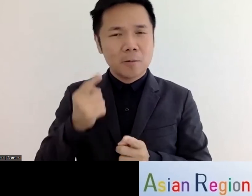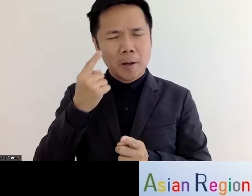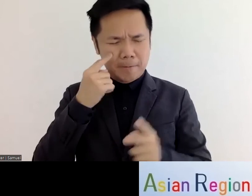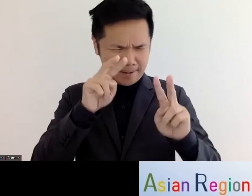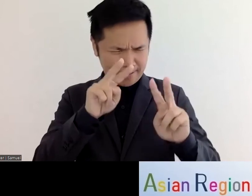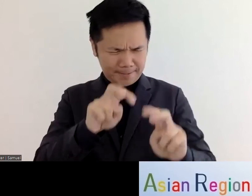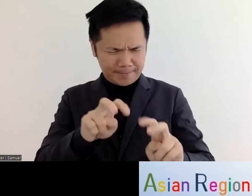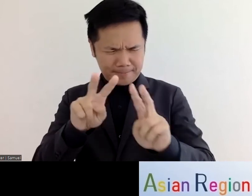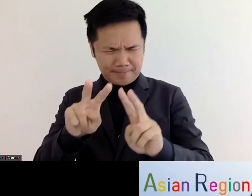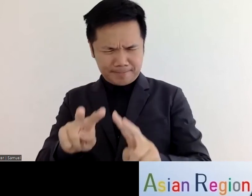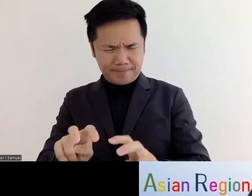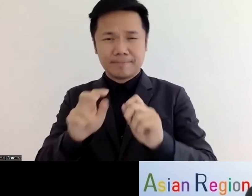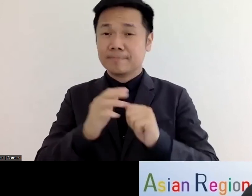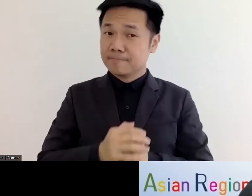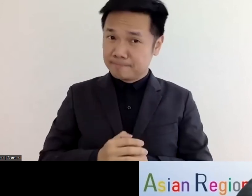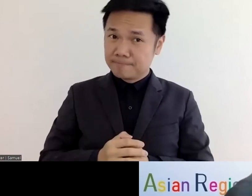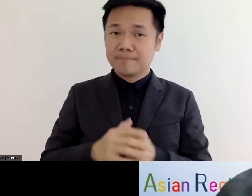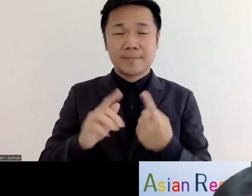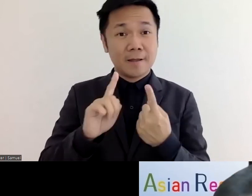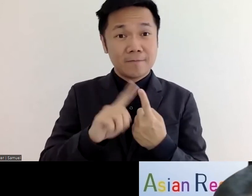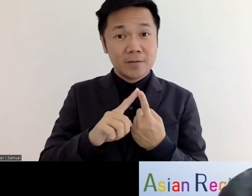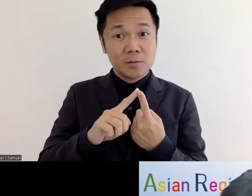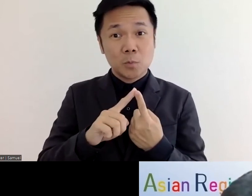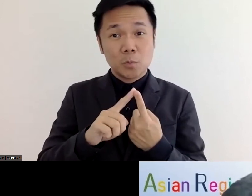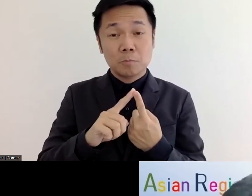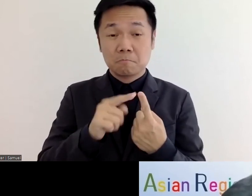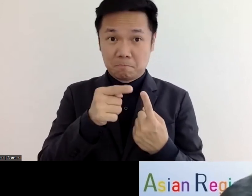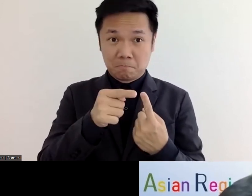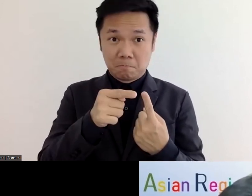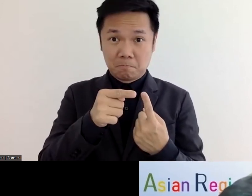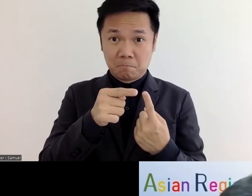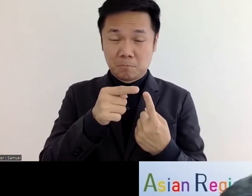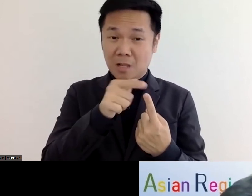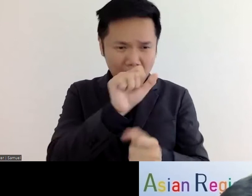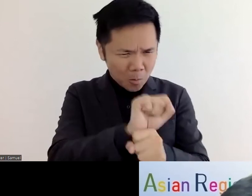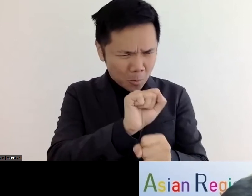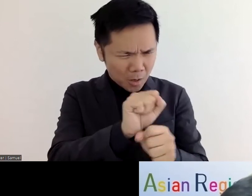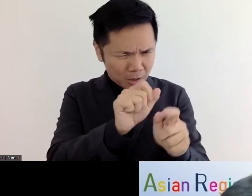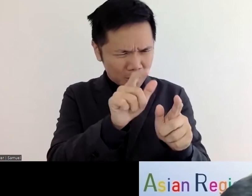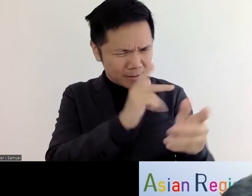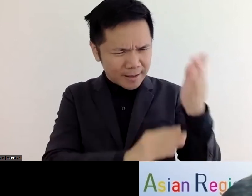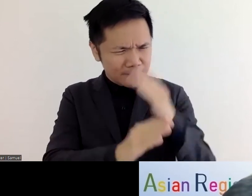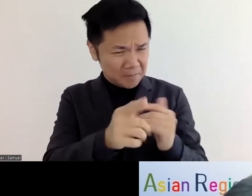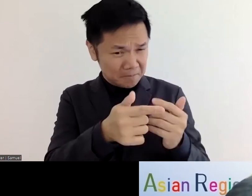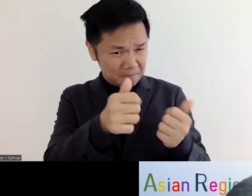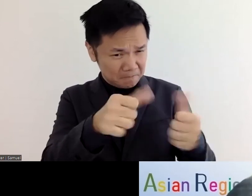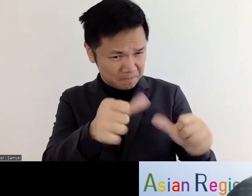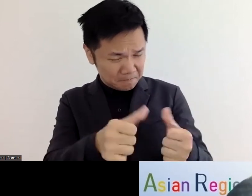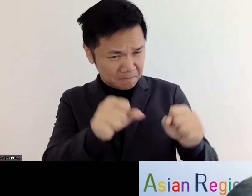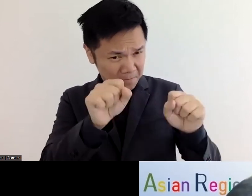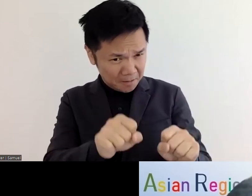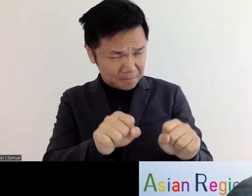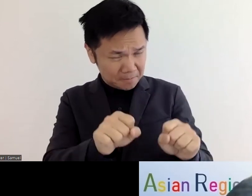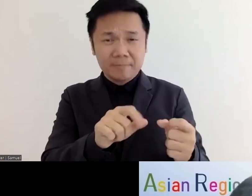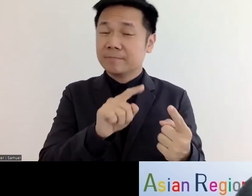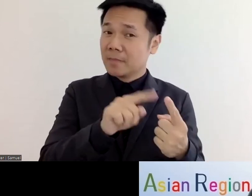that uh what the person with disability can do what what is the exchange so rather than being what the